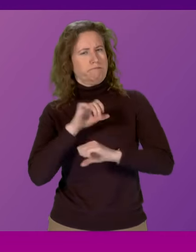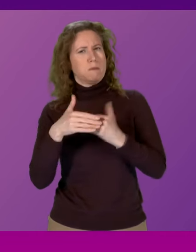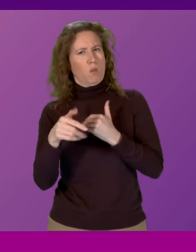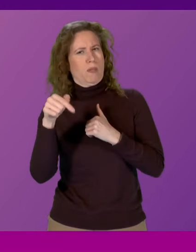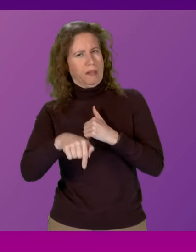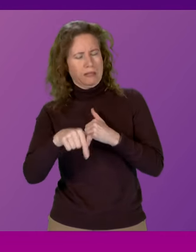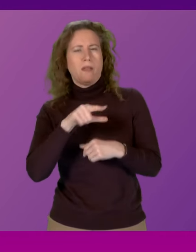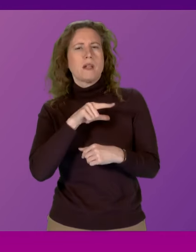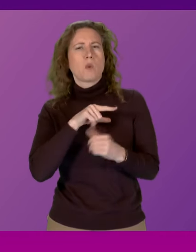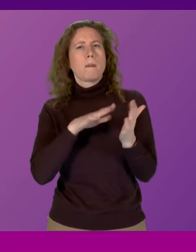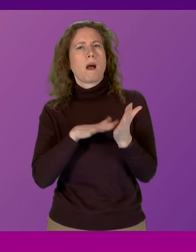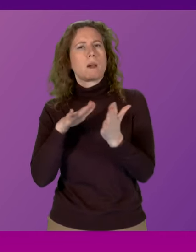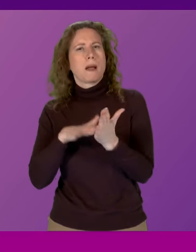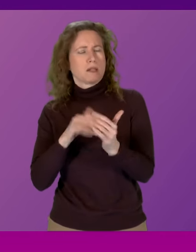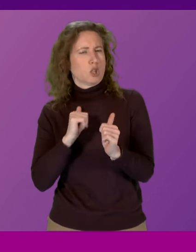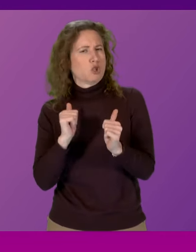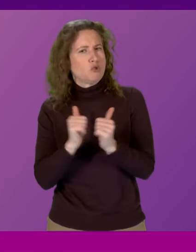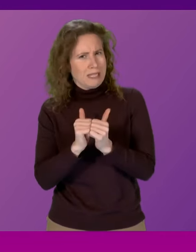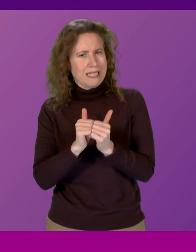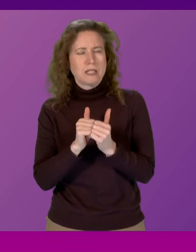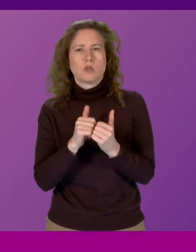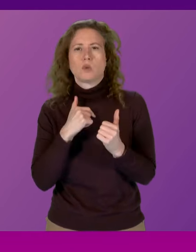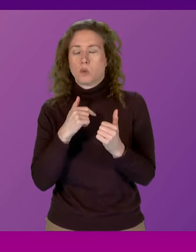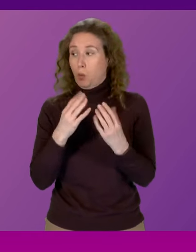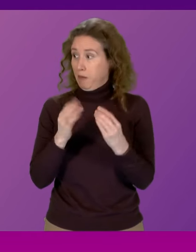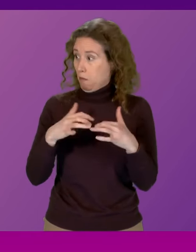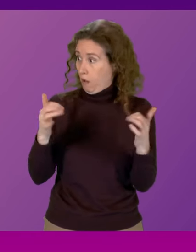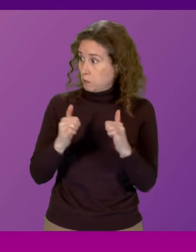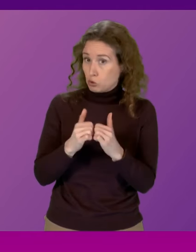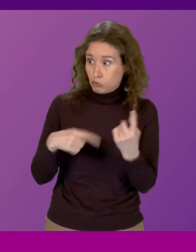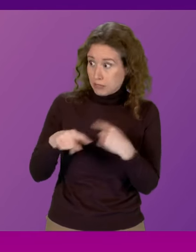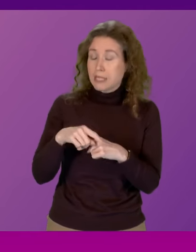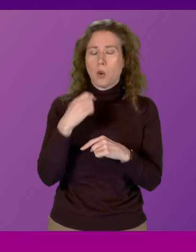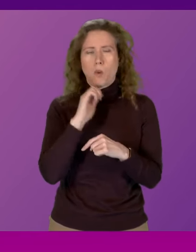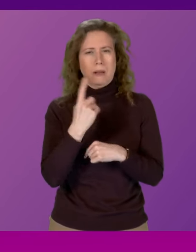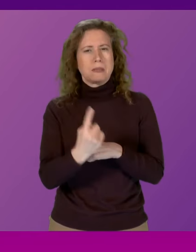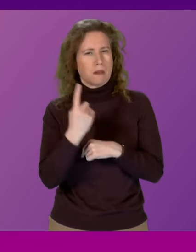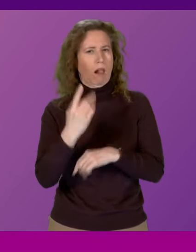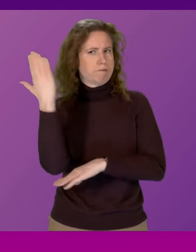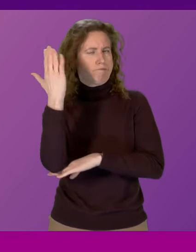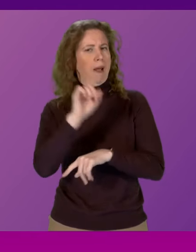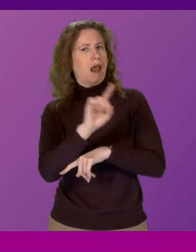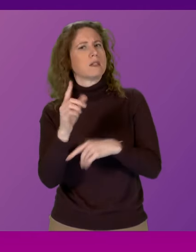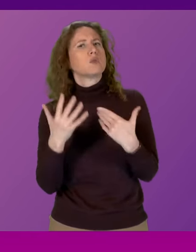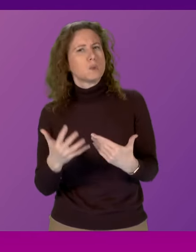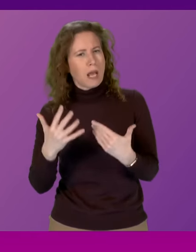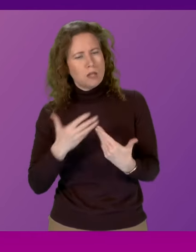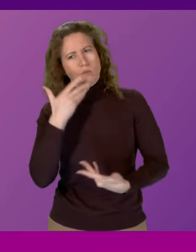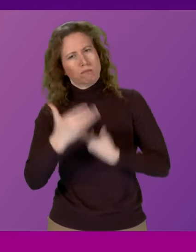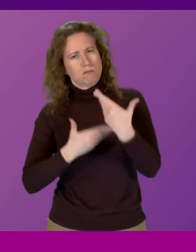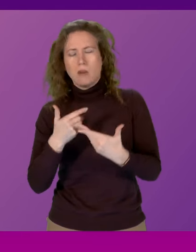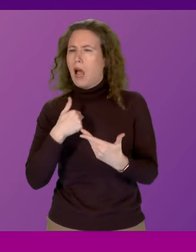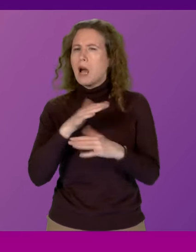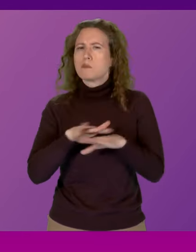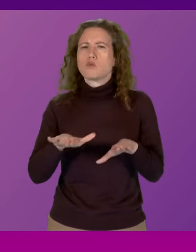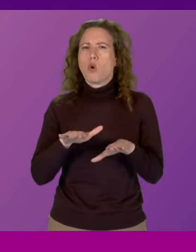Michael Matheson has agreed to make, with the Agreement of Parliament, a personal statement later today. I have no intention